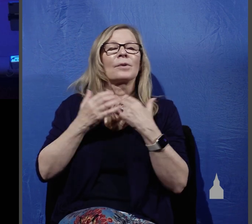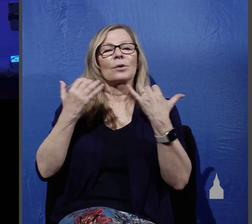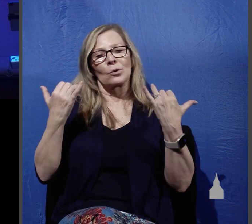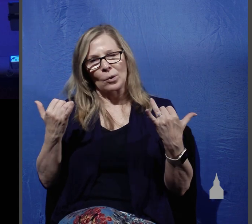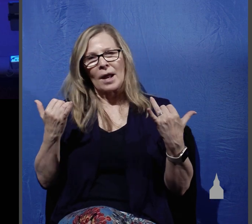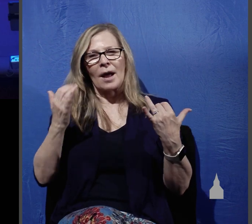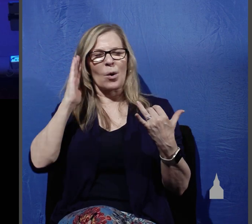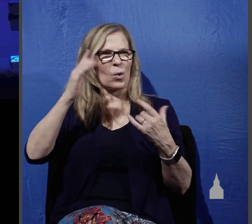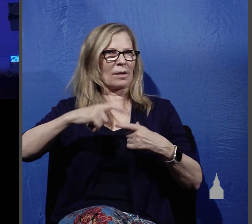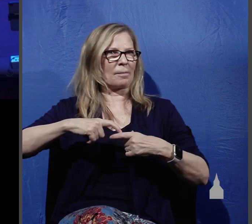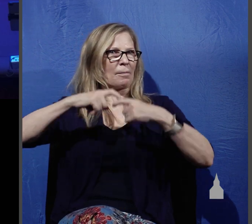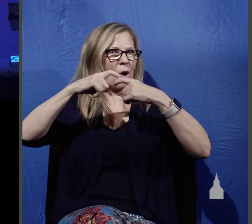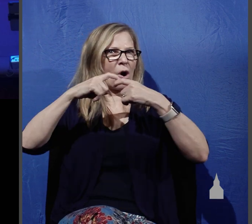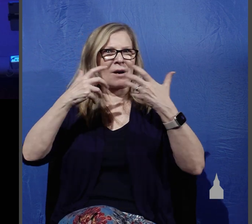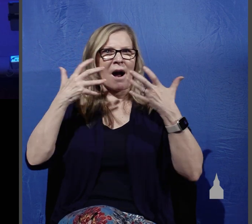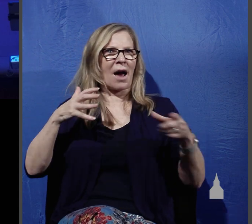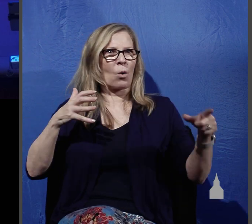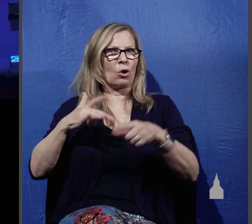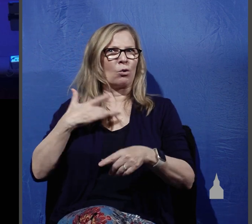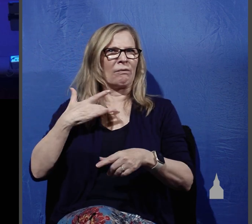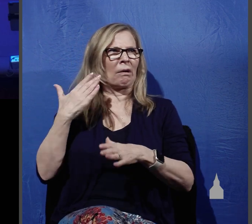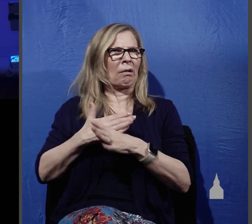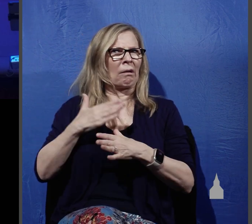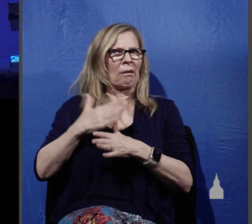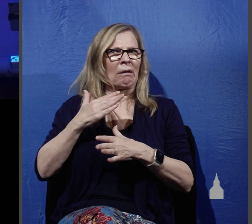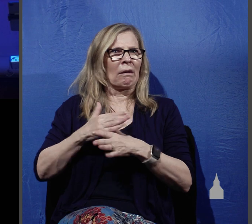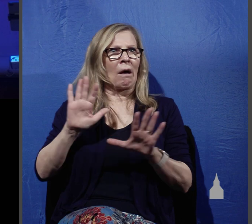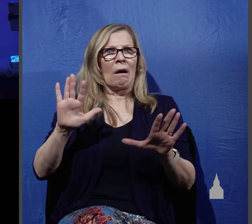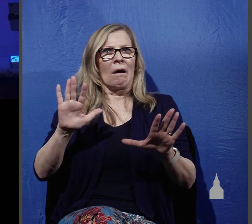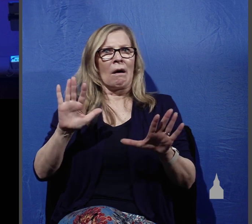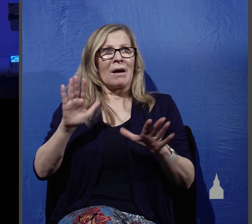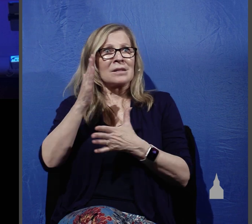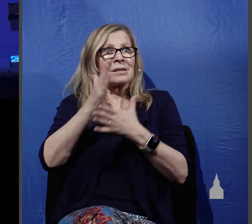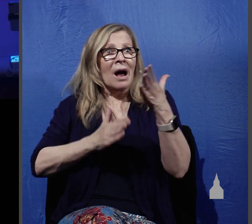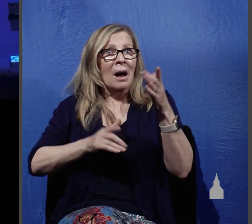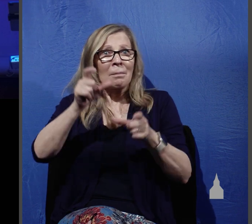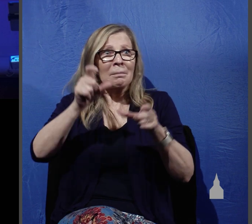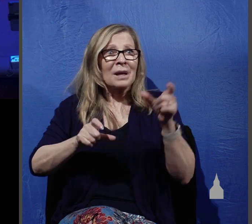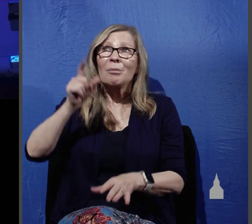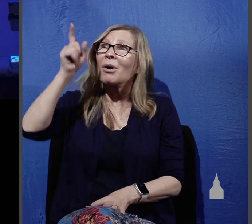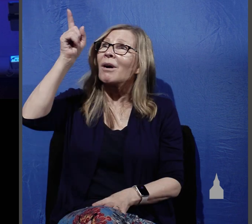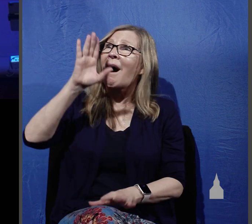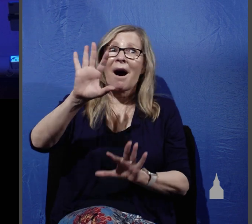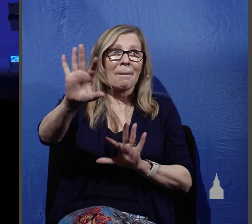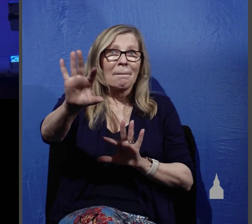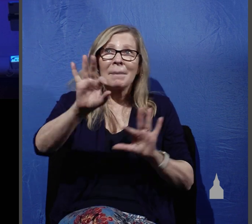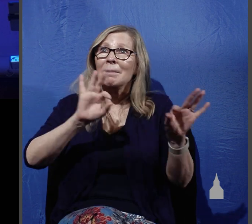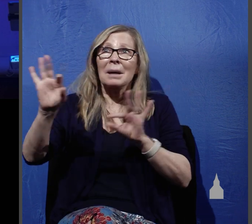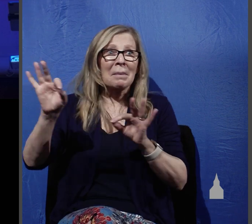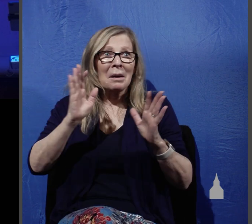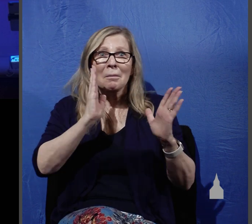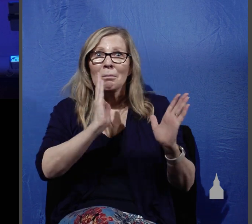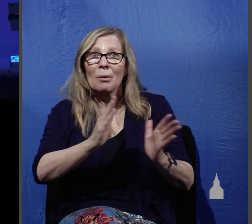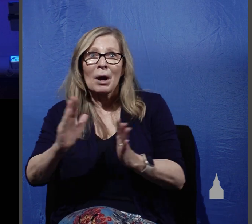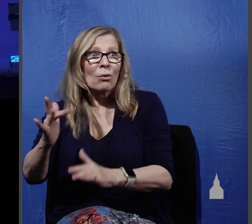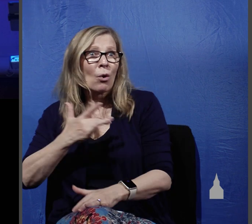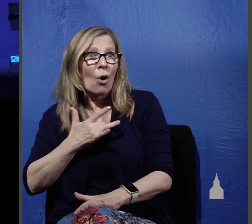lest anyone be troubled by the fact that there are people whom God has chosen, God has prepared, God has elected for